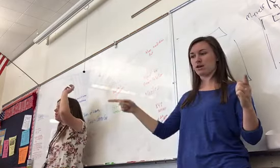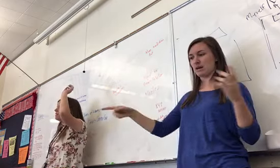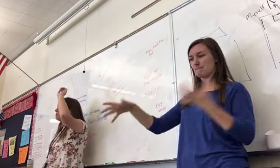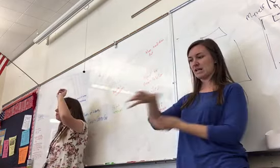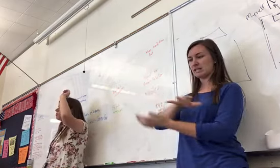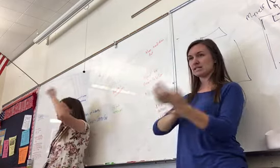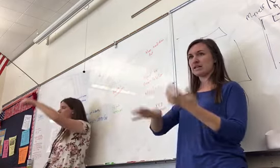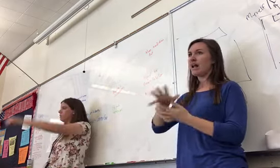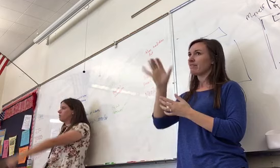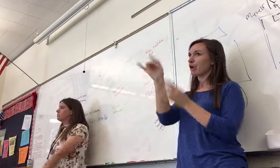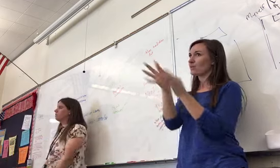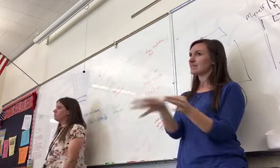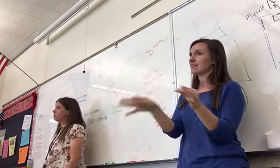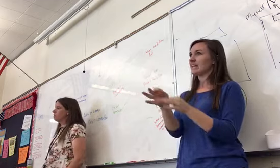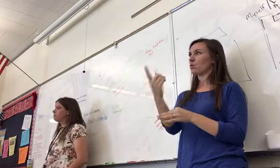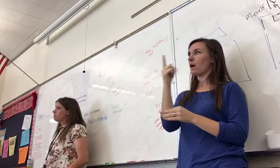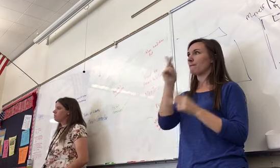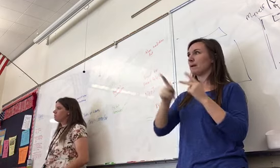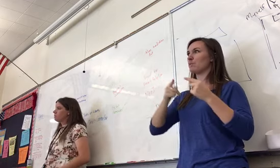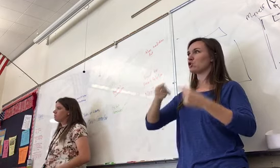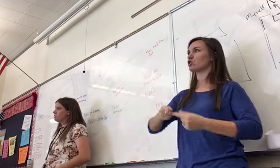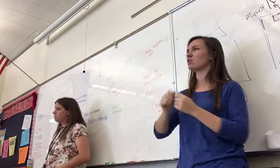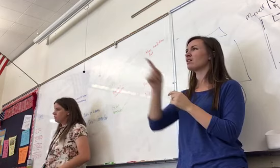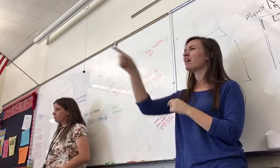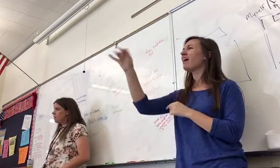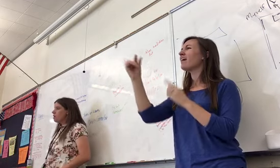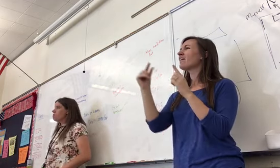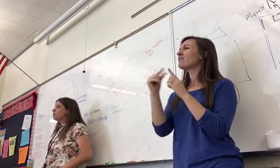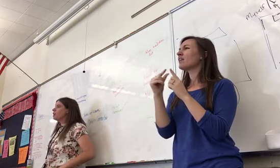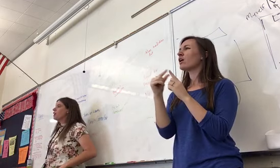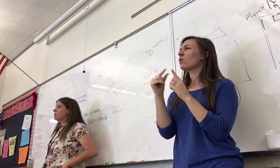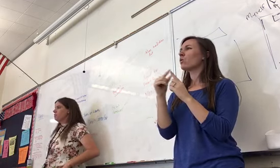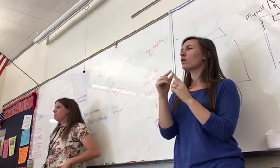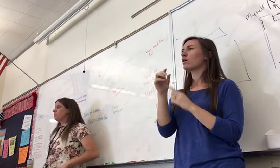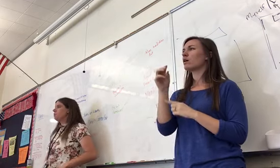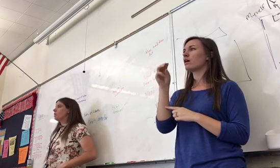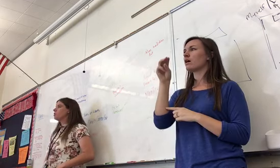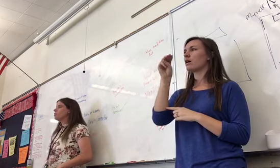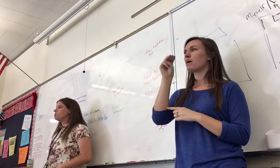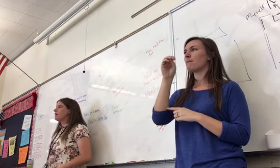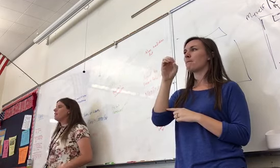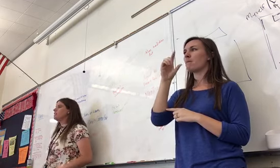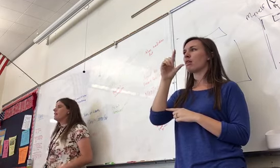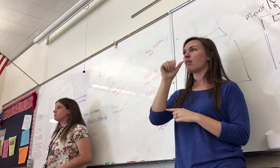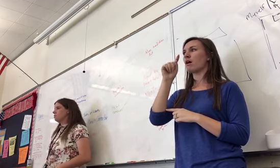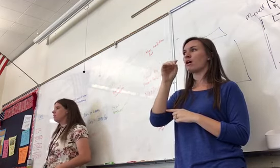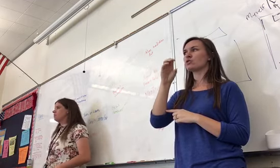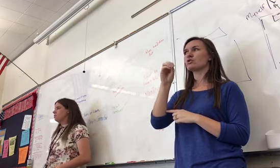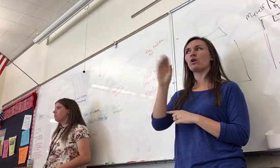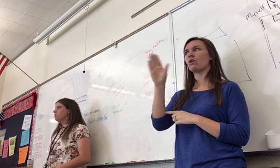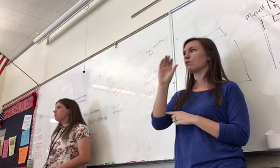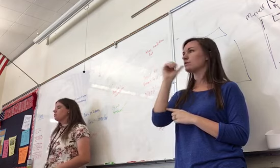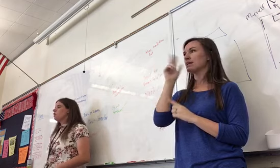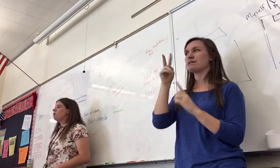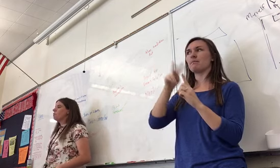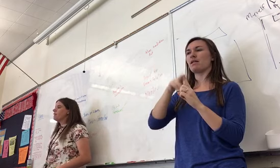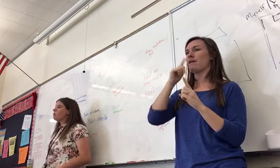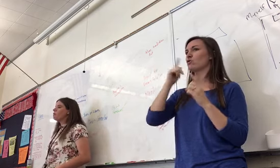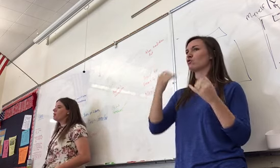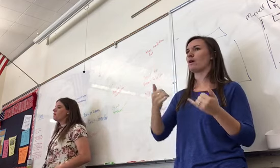one that people were struggling with. Yep. And what was the word? Mulatto. But we will use that in the next unit. Okay. So that will be